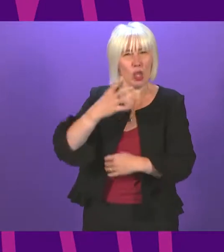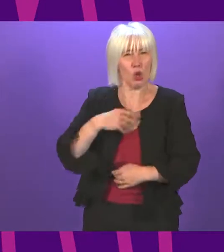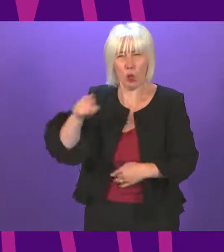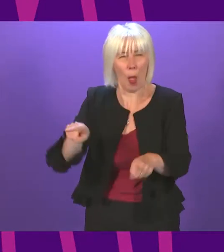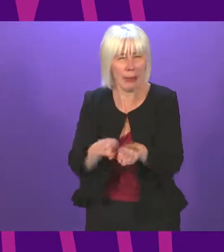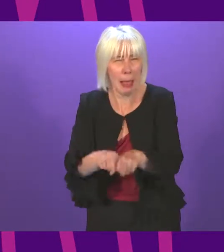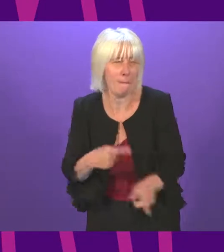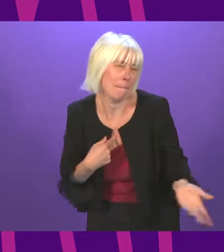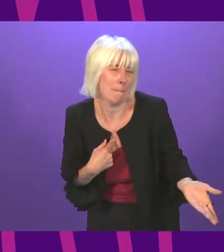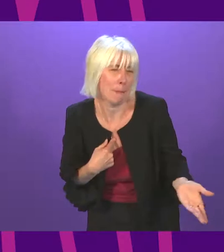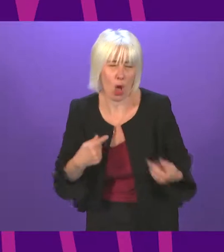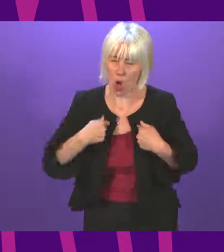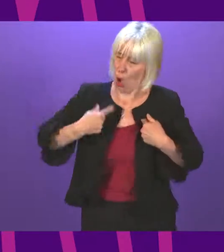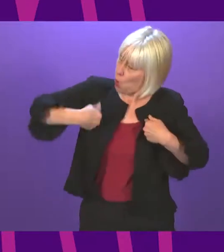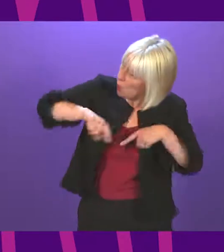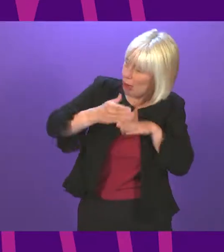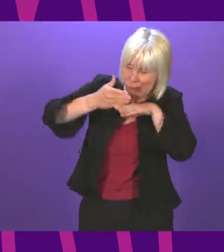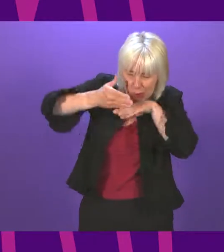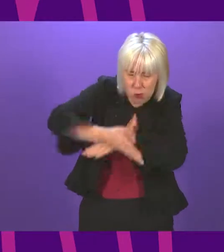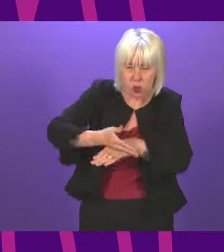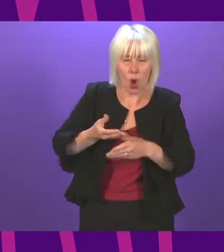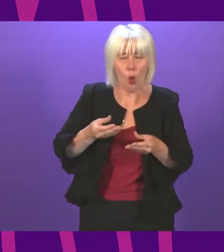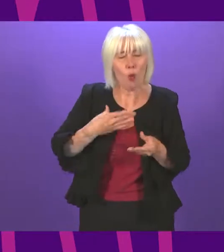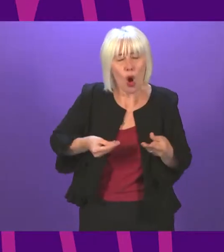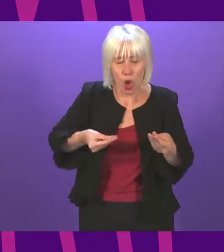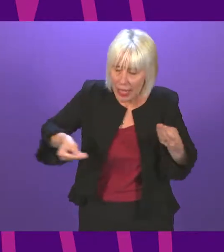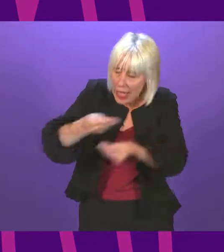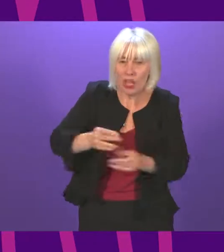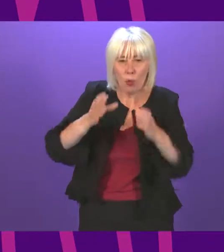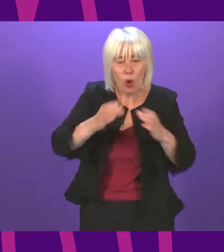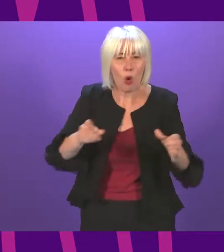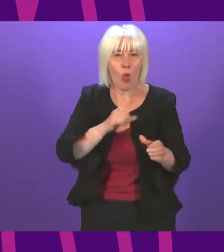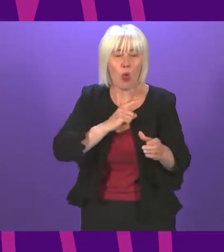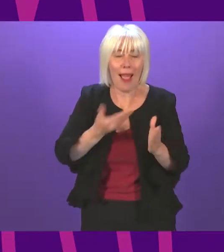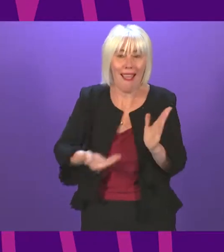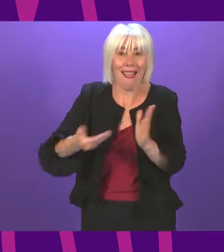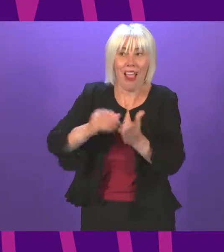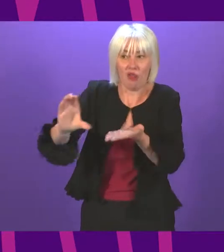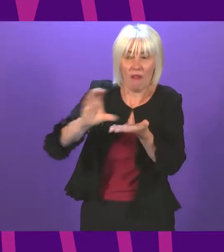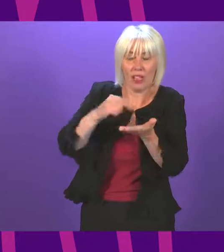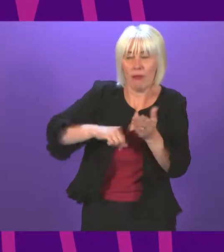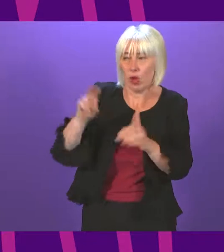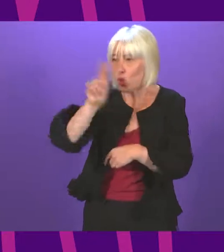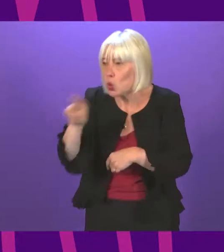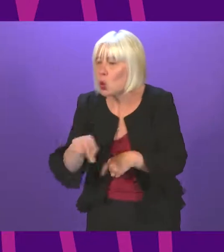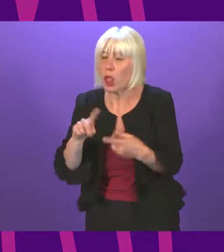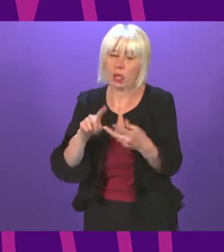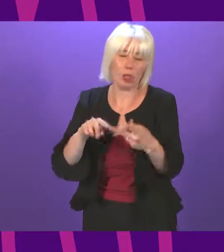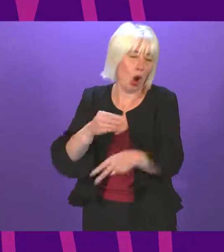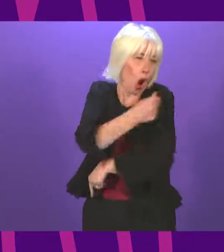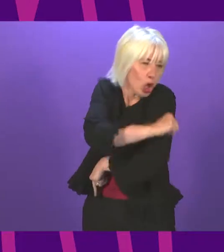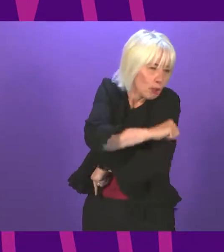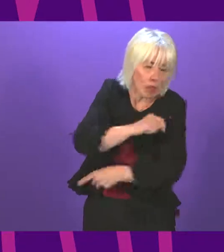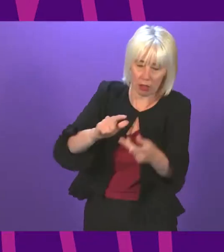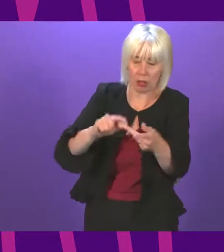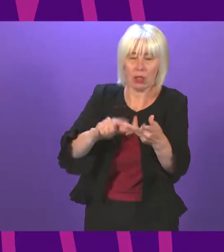We pursue endless economic growth because it provides extra funding for our schools, for our hospitals, for